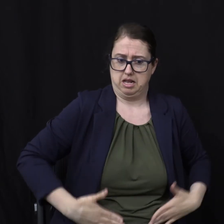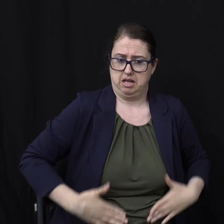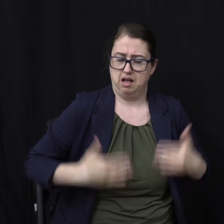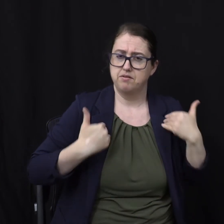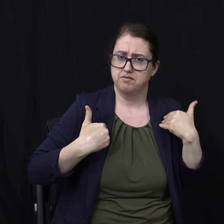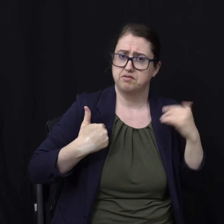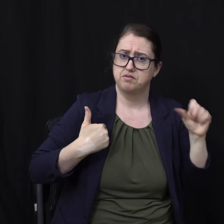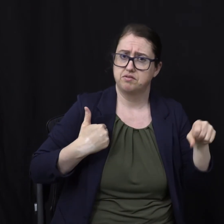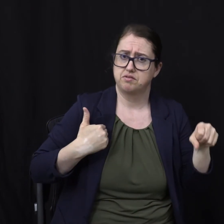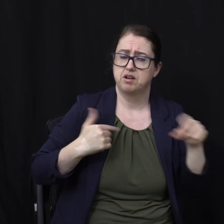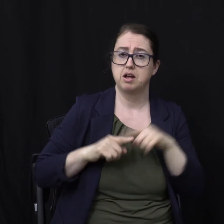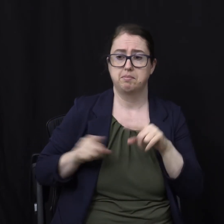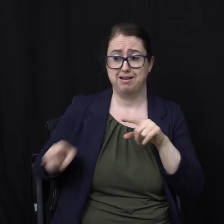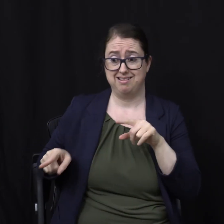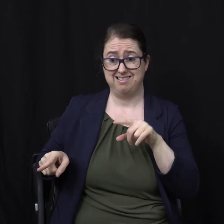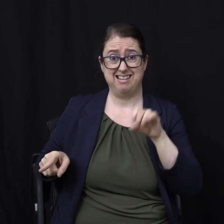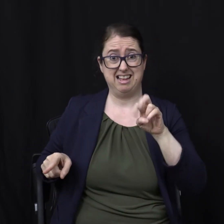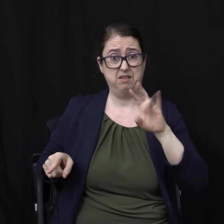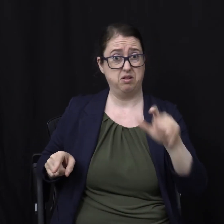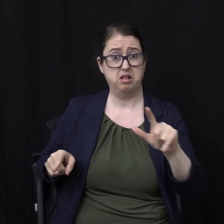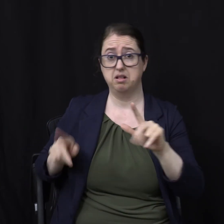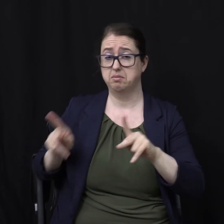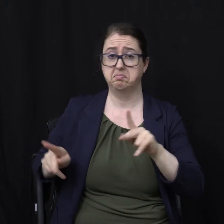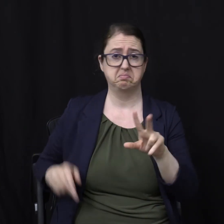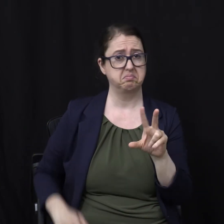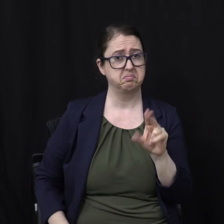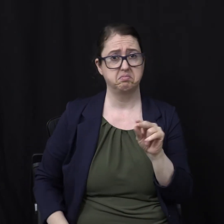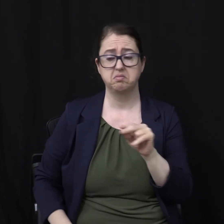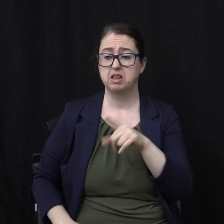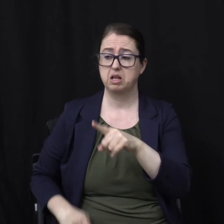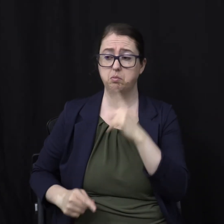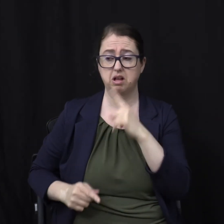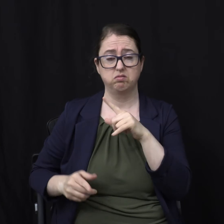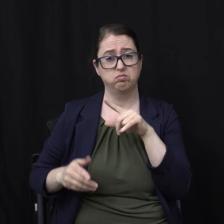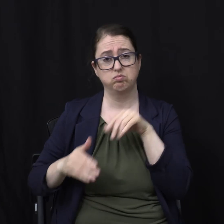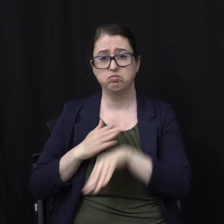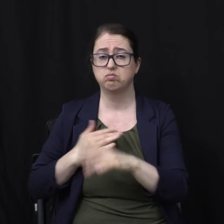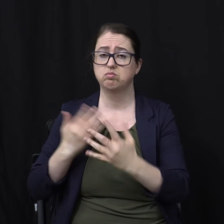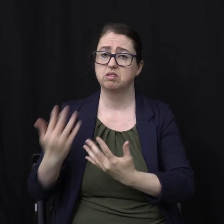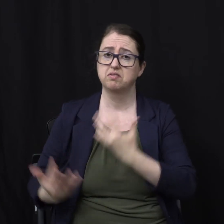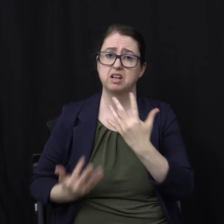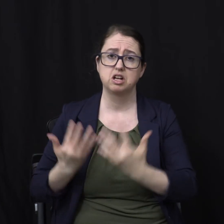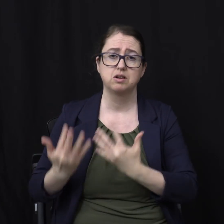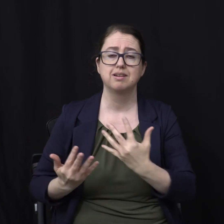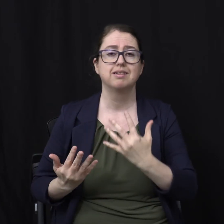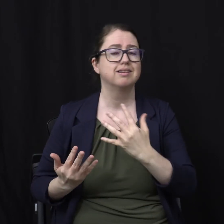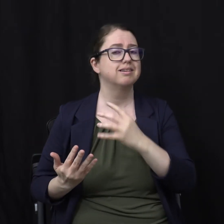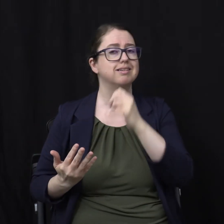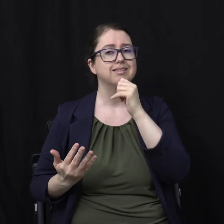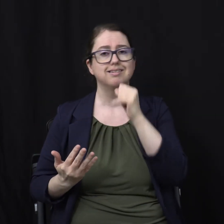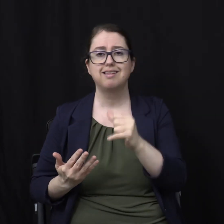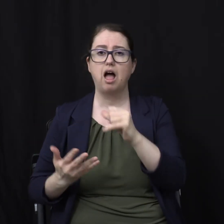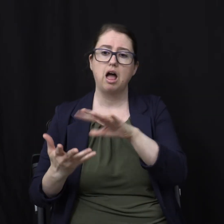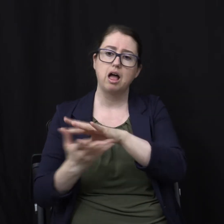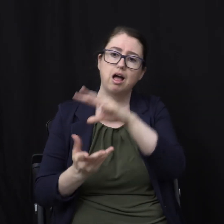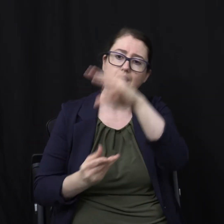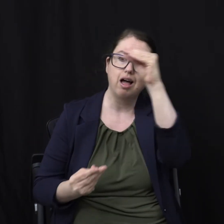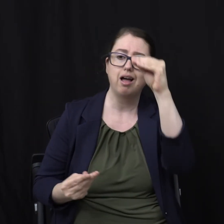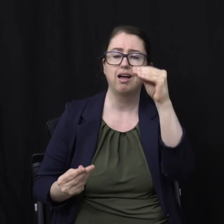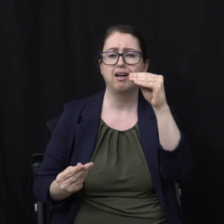the Bible doesn't say They acquire immortal Anywhere They go into that fire That lake of fire Not as a disembodied soul There's no such thing